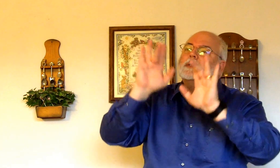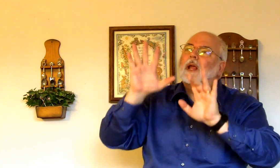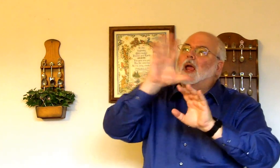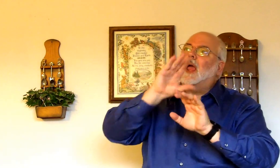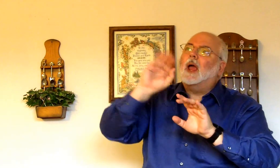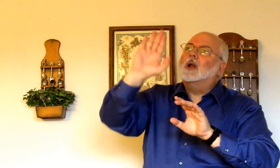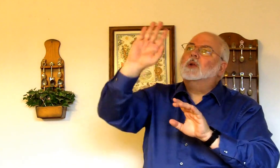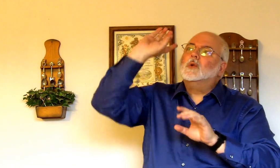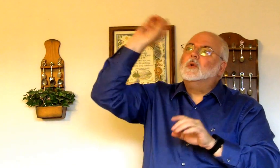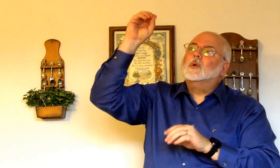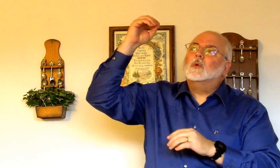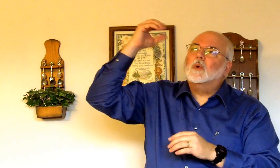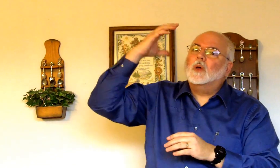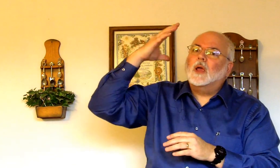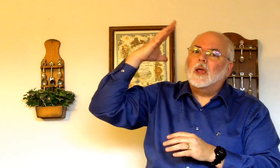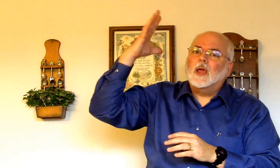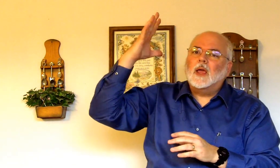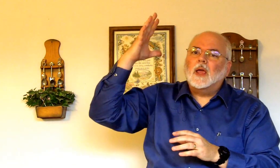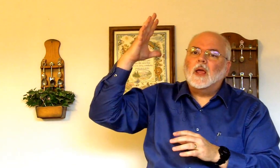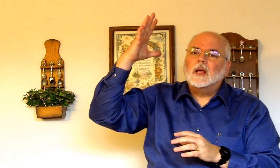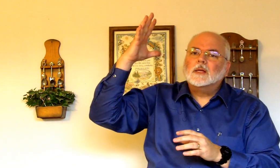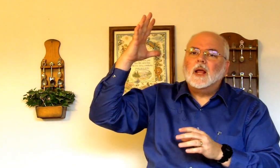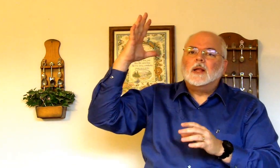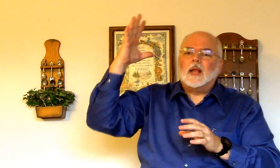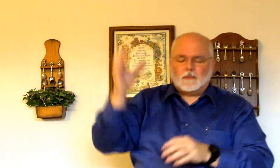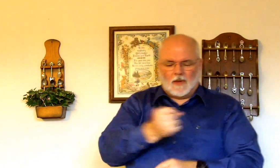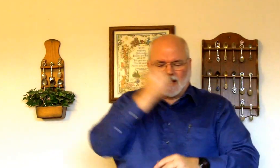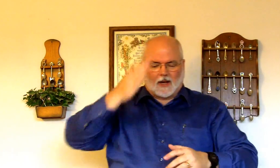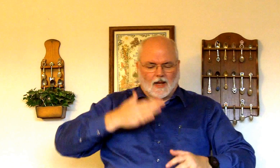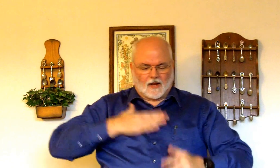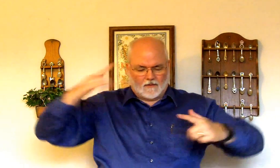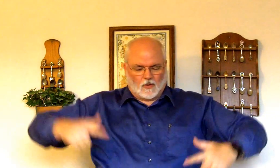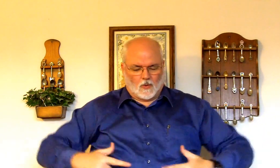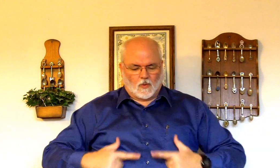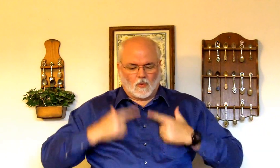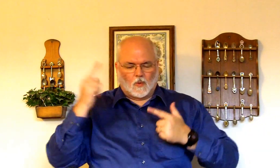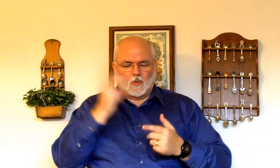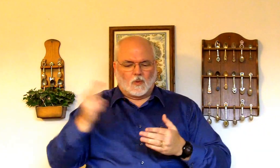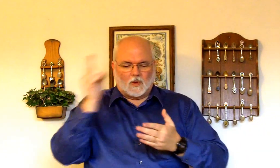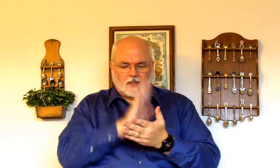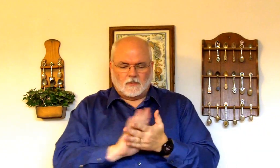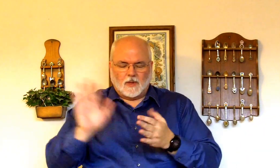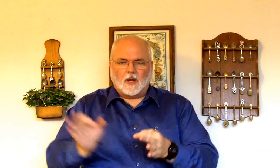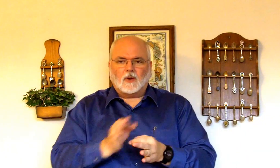and your grace. Change my life a holy spirit,